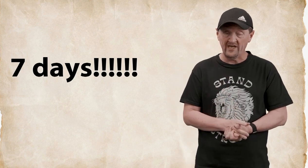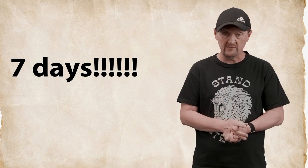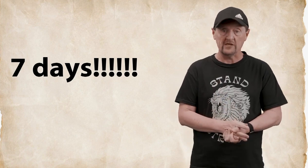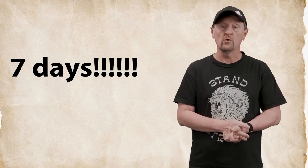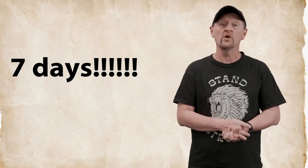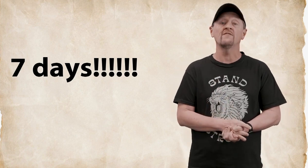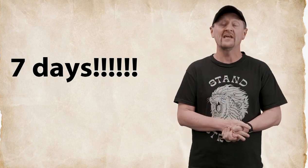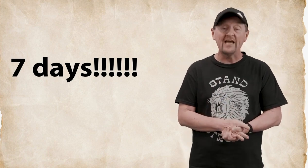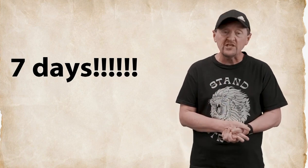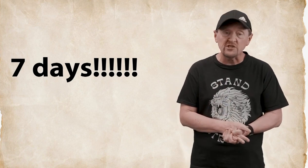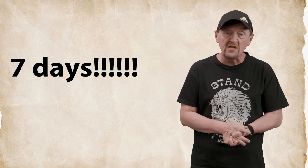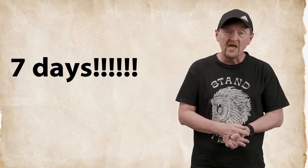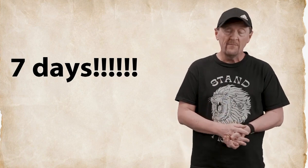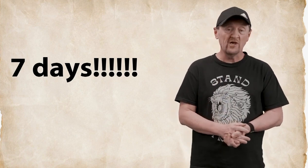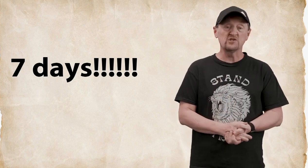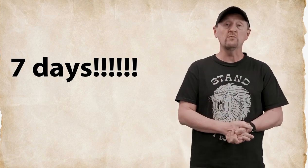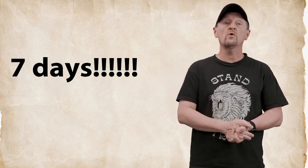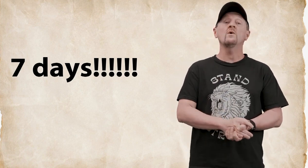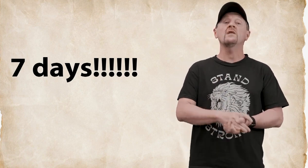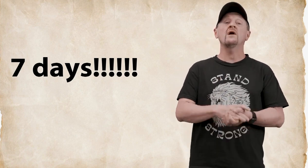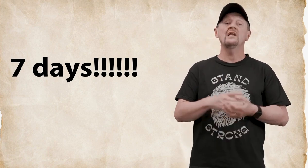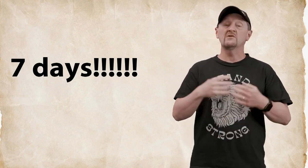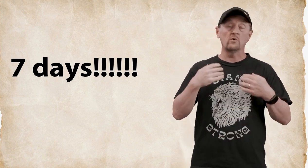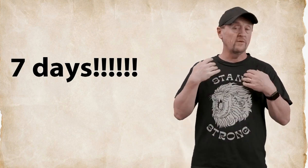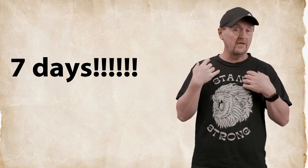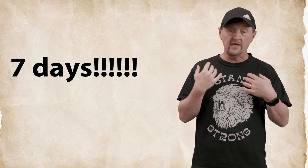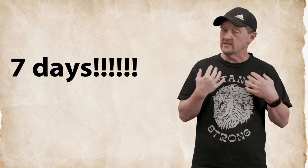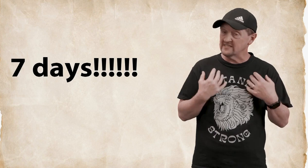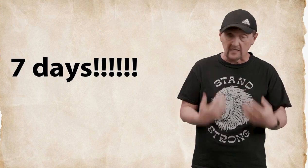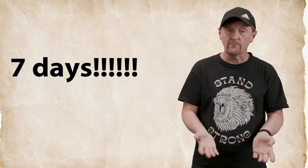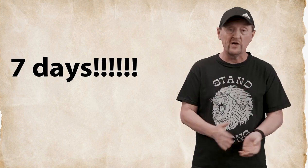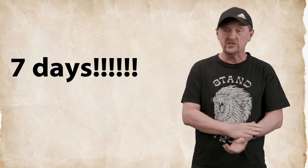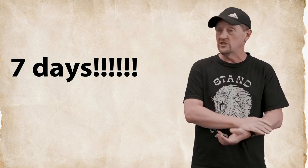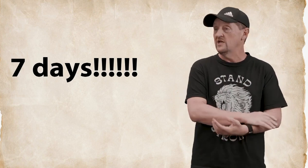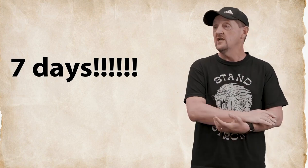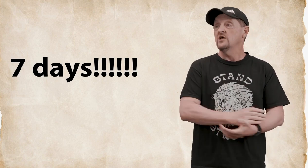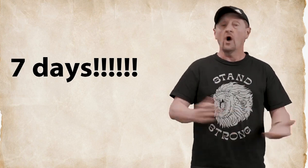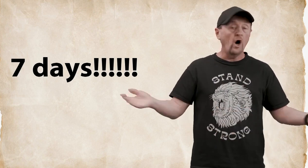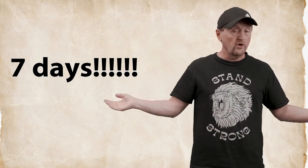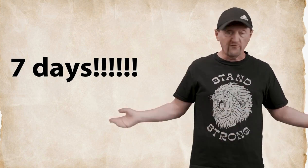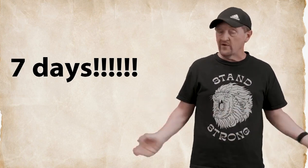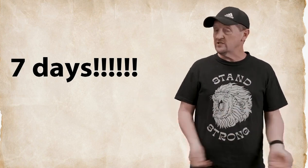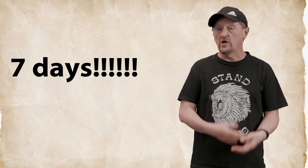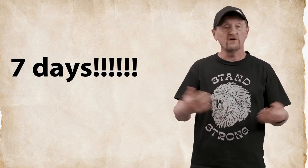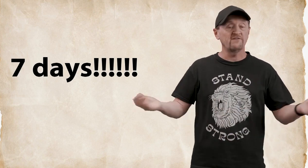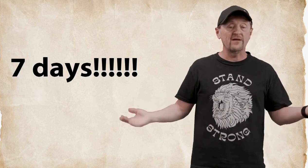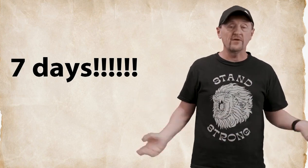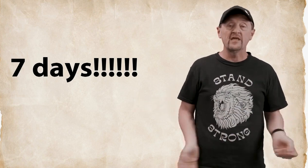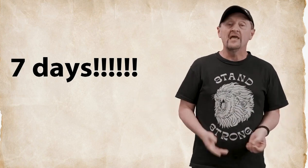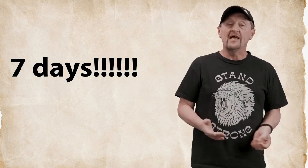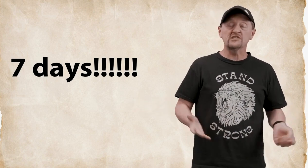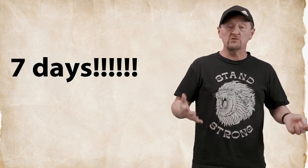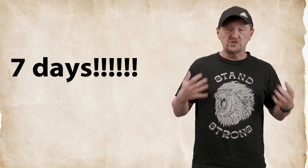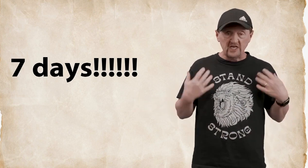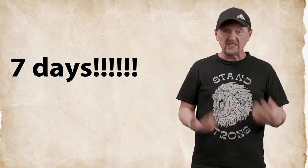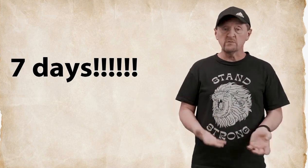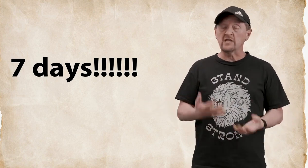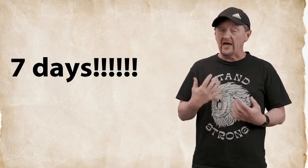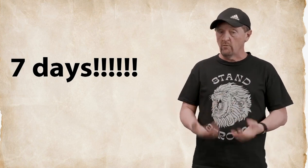it was like going on a vacation because you were going there and it was going to be a celebration all your friends all your family and so Jesus was at a